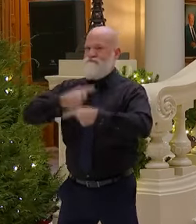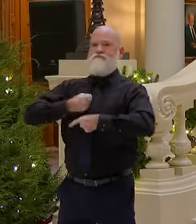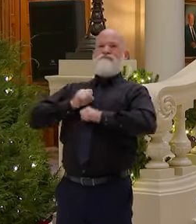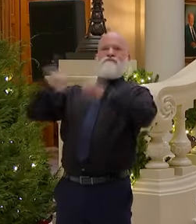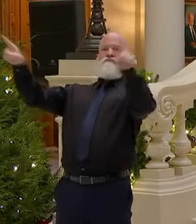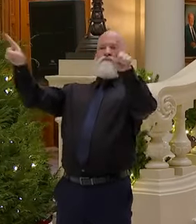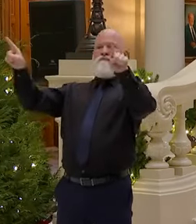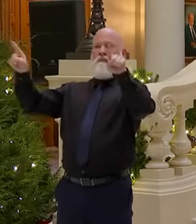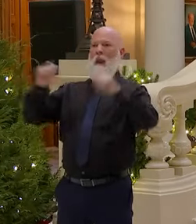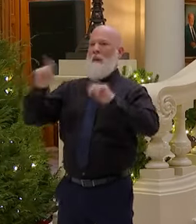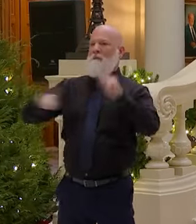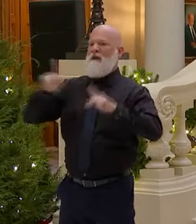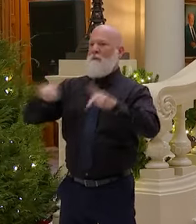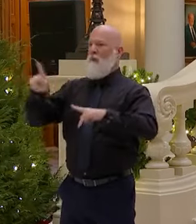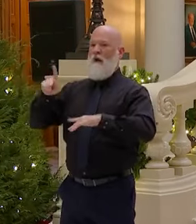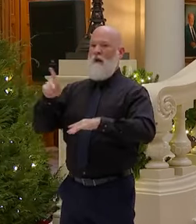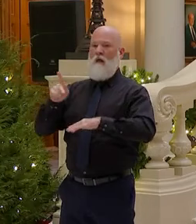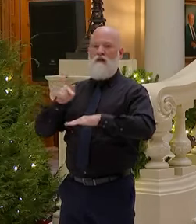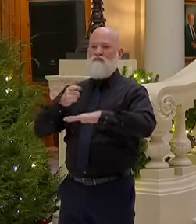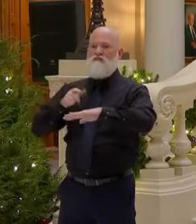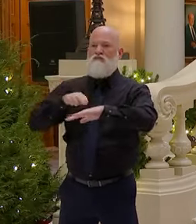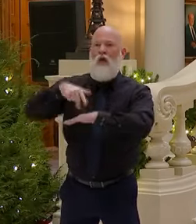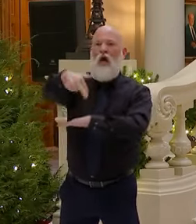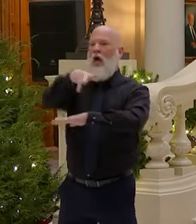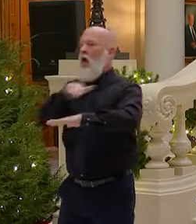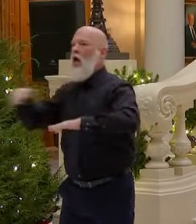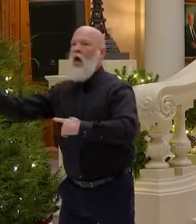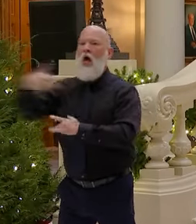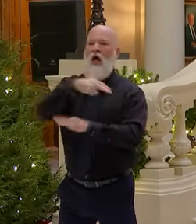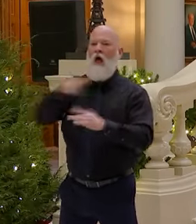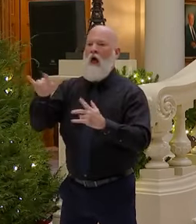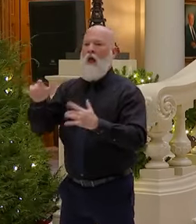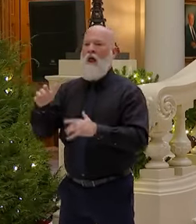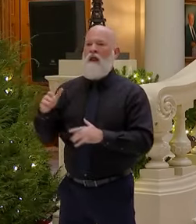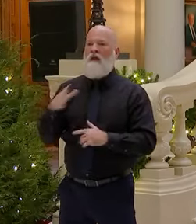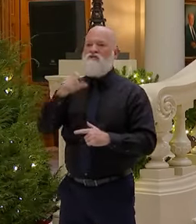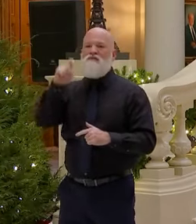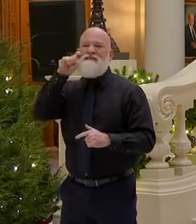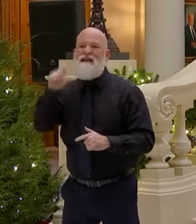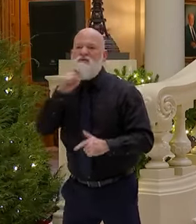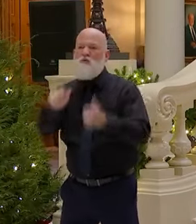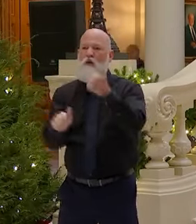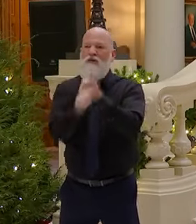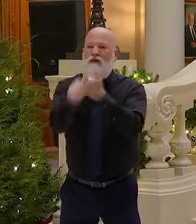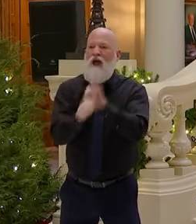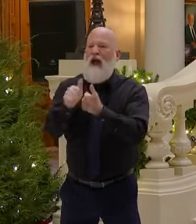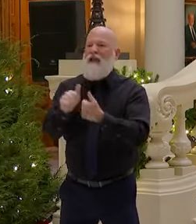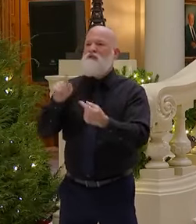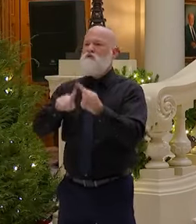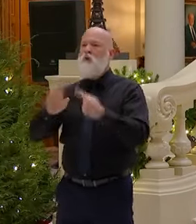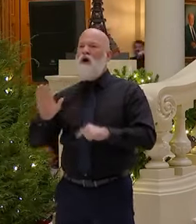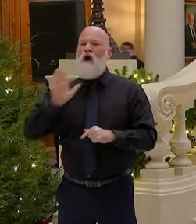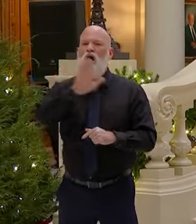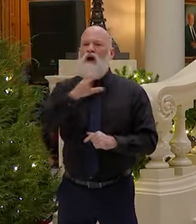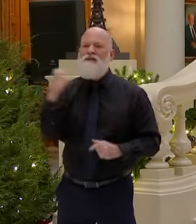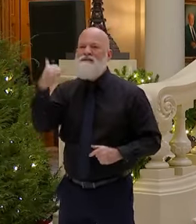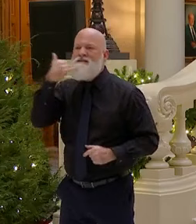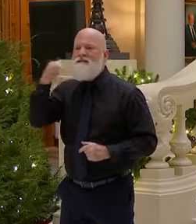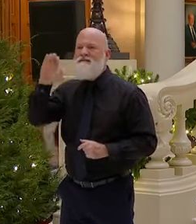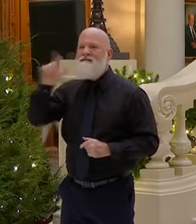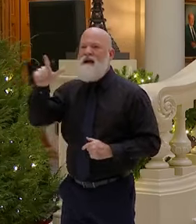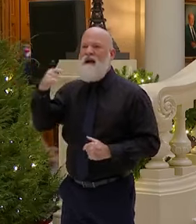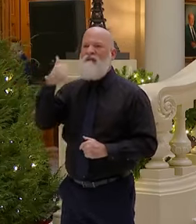Tricia, his wife of 40 years, is getting sexualized threats through her cell phone. It has to stop.